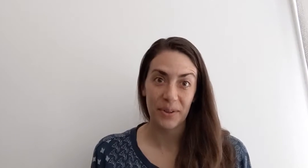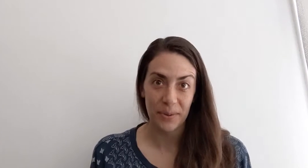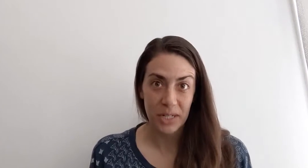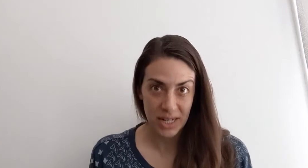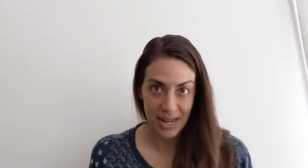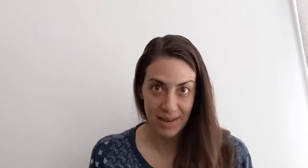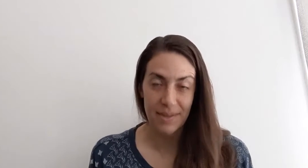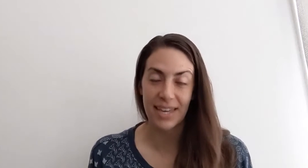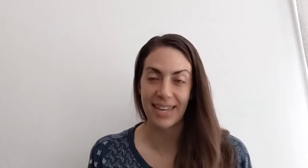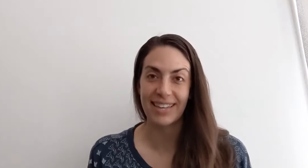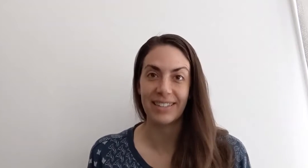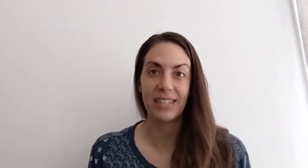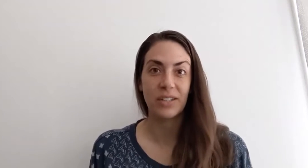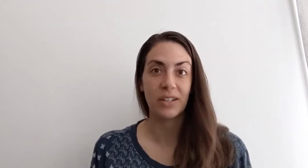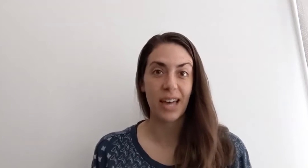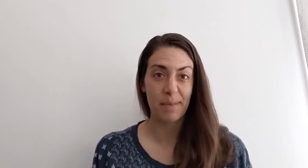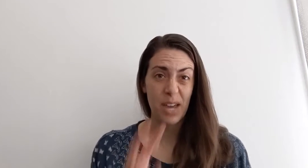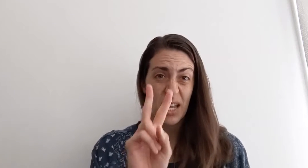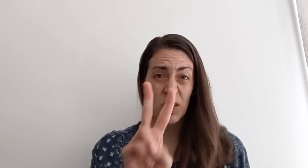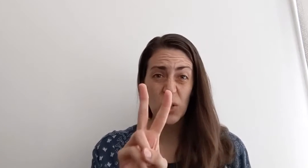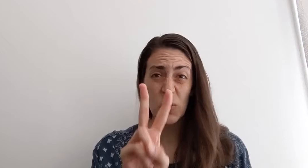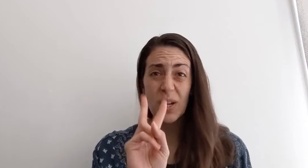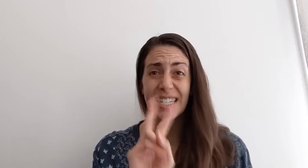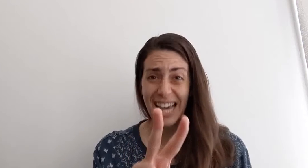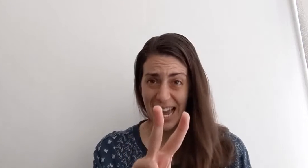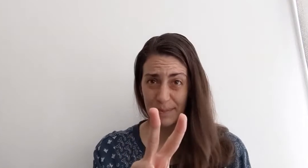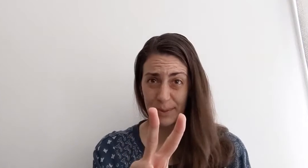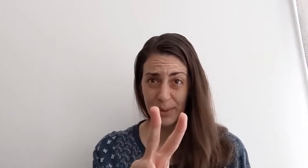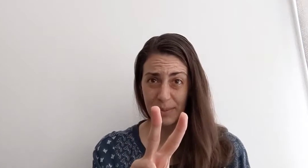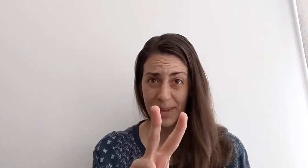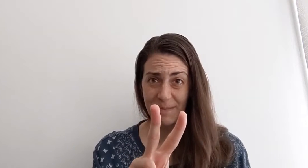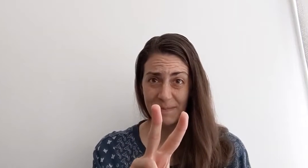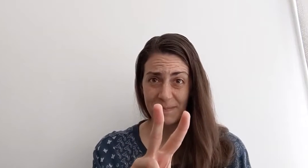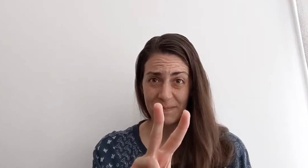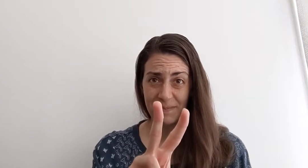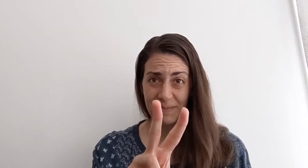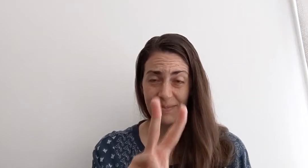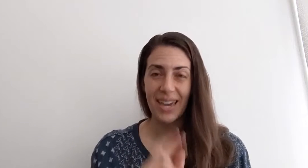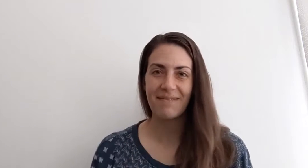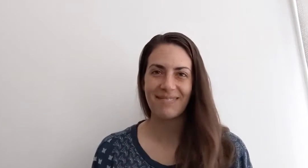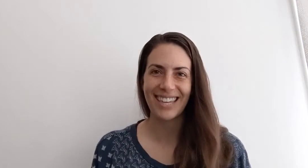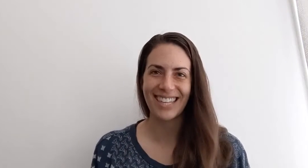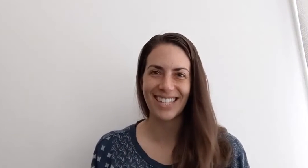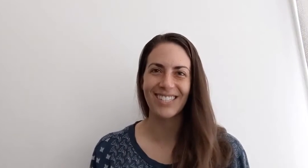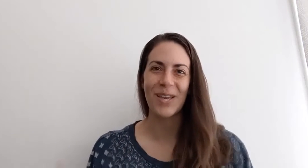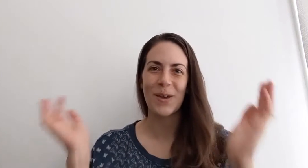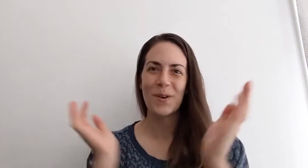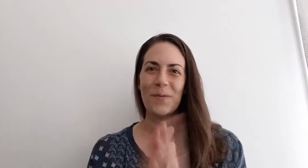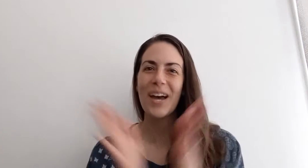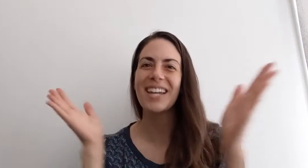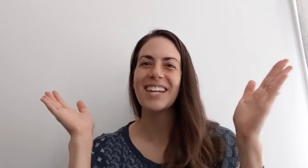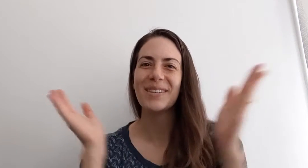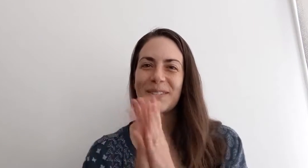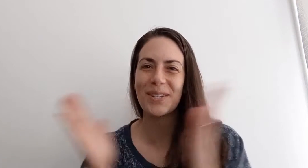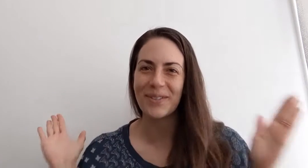your job is to clap two times with me. Okay? Like this. One, two.